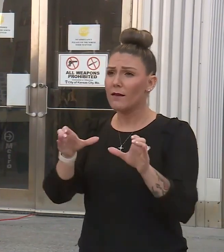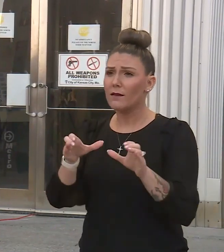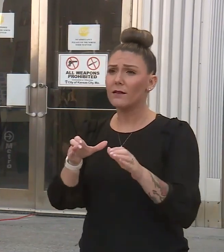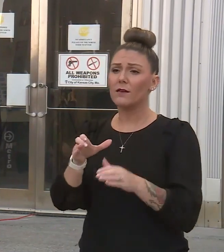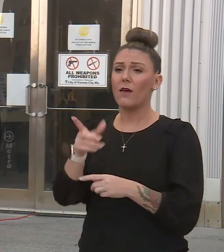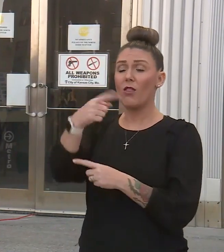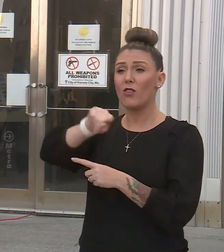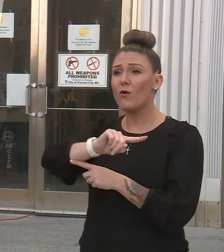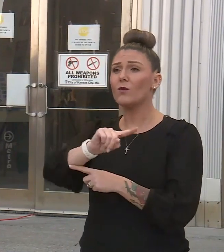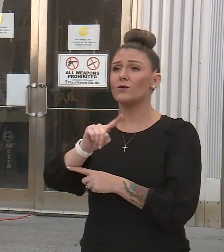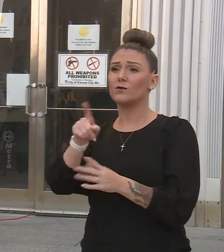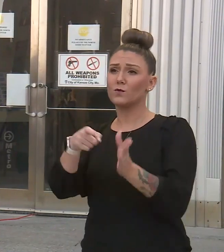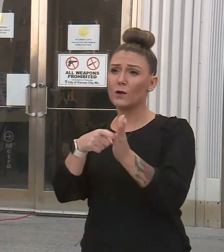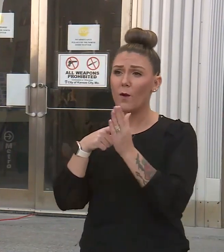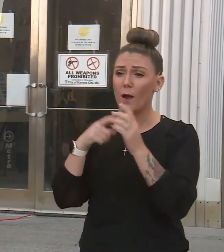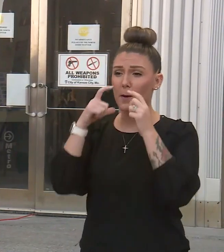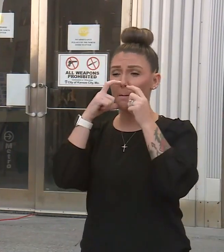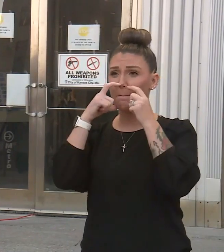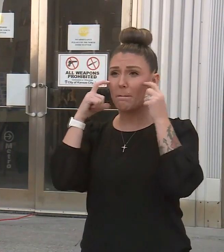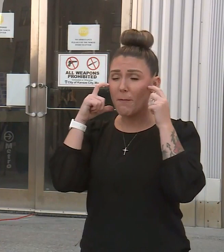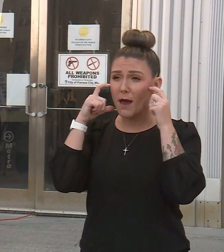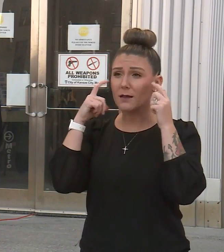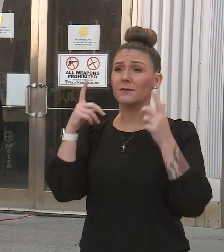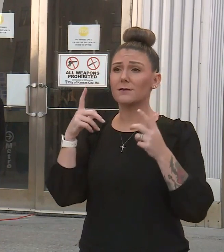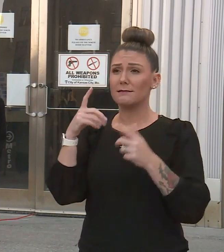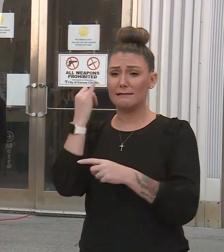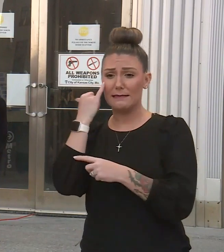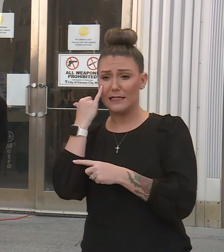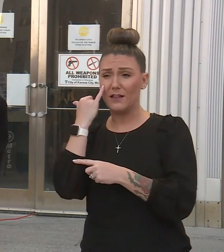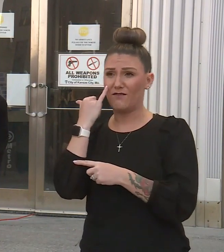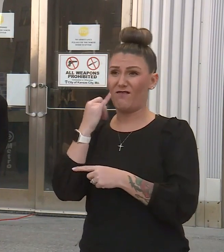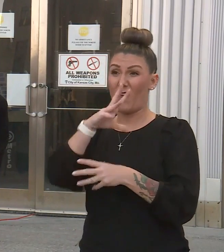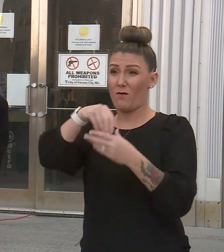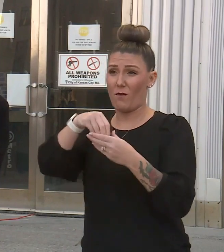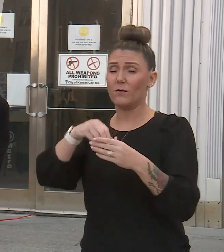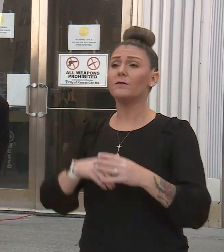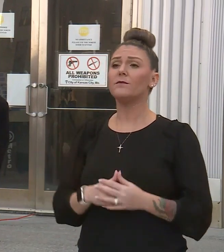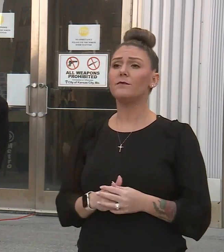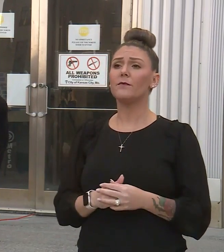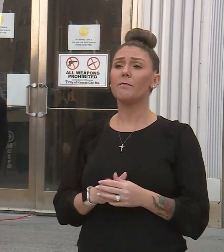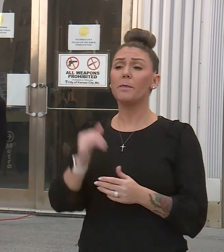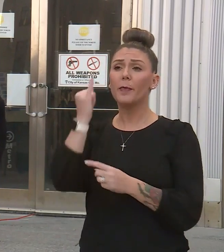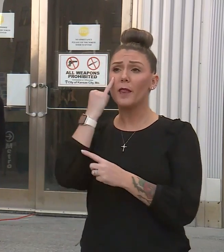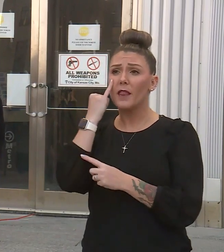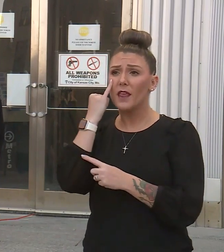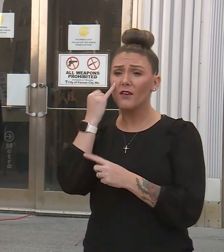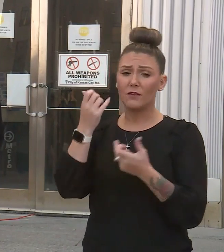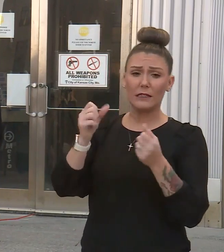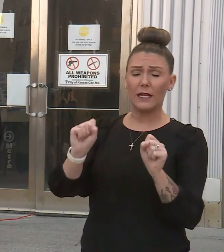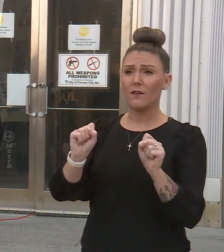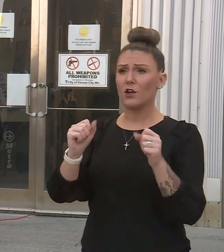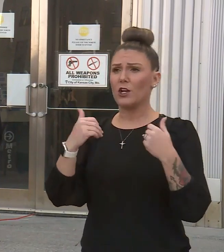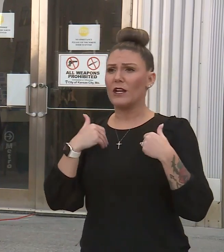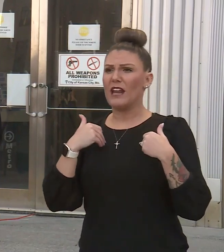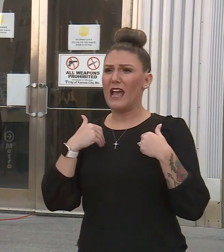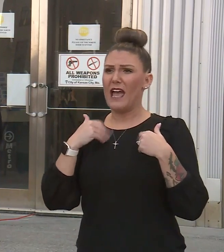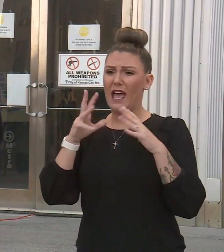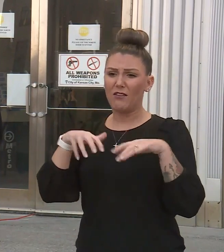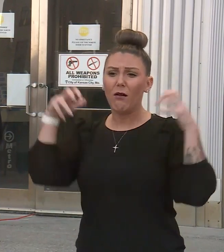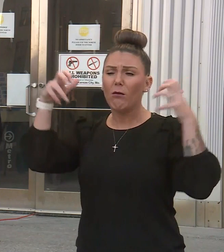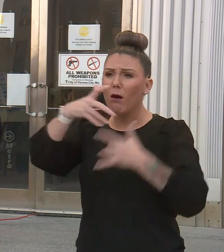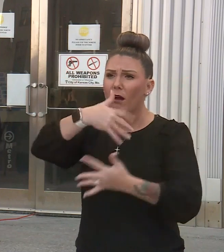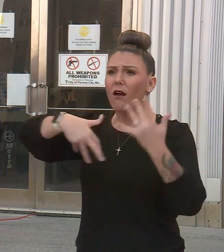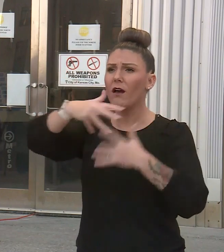would require a mask to be worn if they're taking part. If there is an effort to have some crowd at a venue,